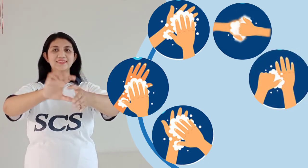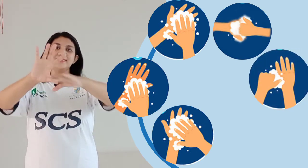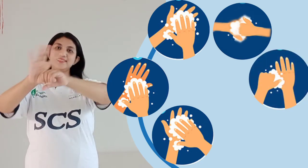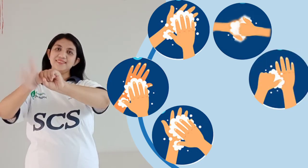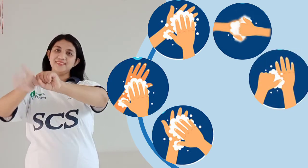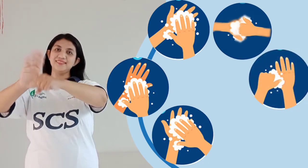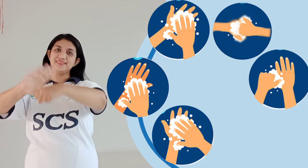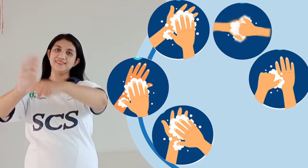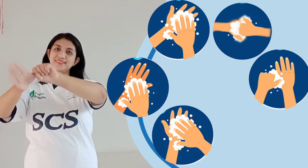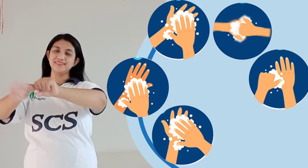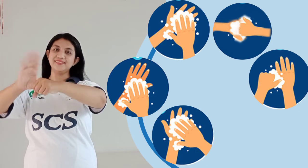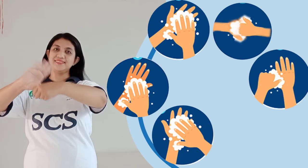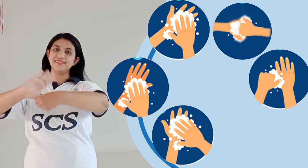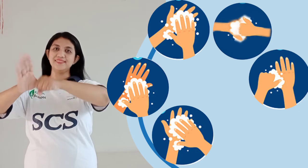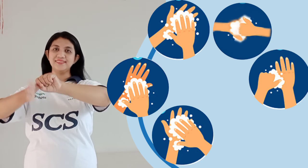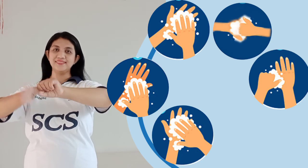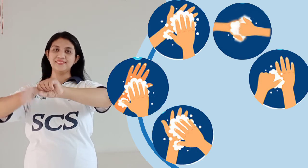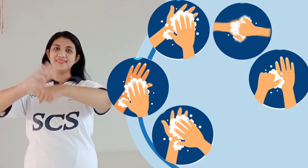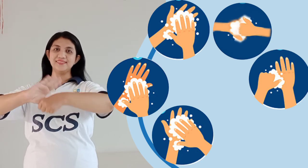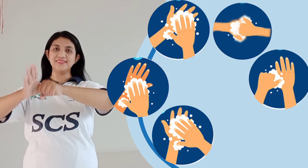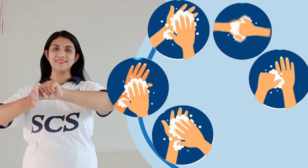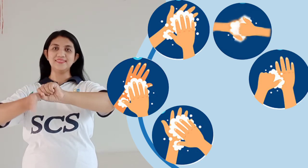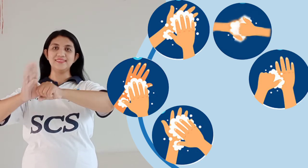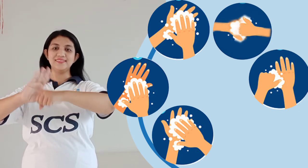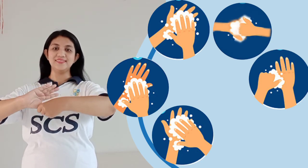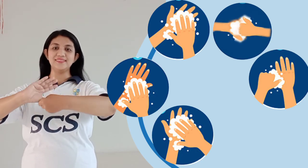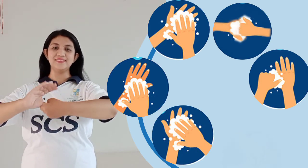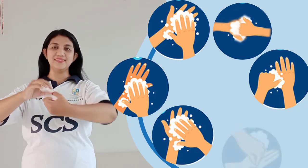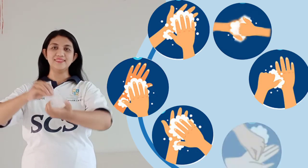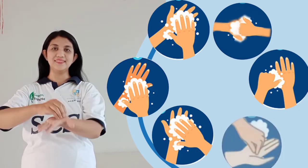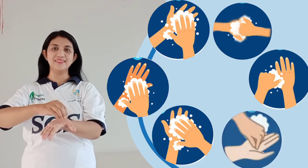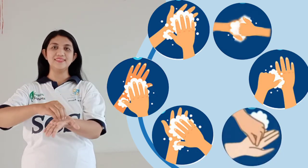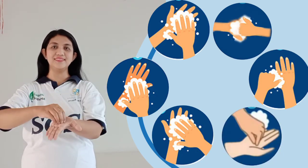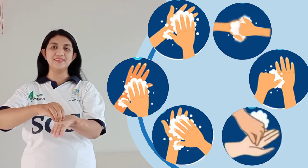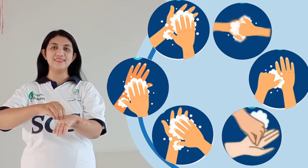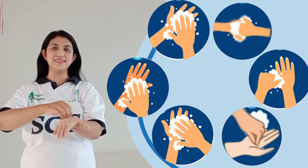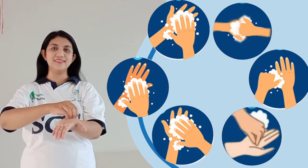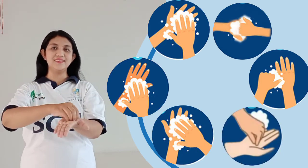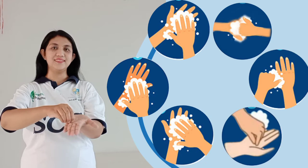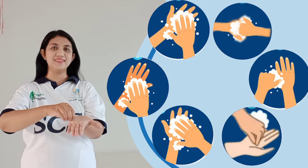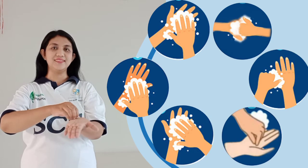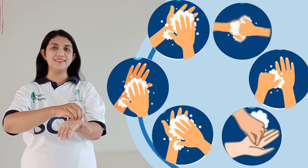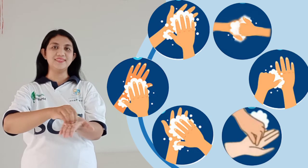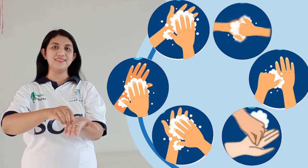left and right, one by one. Step 6, rub our fingernails,